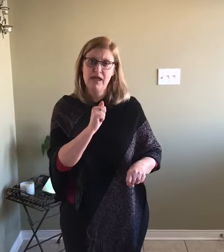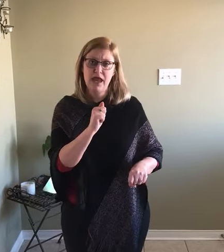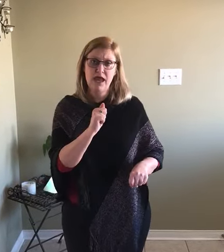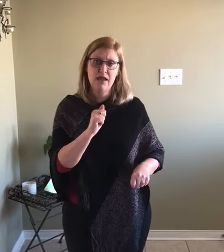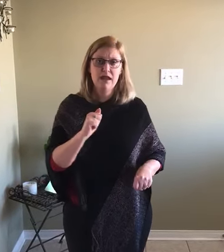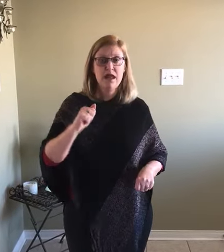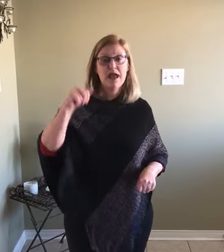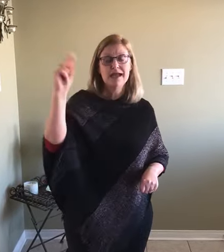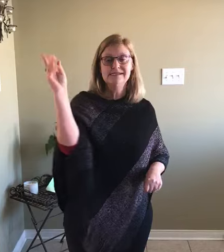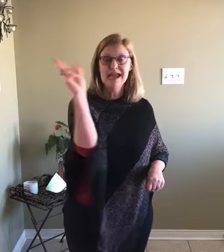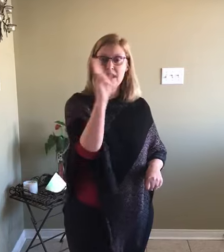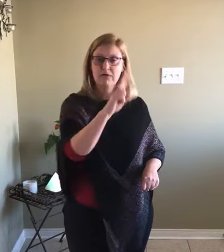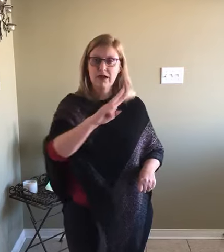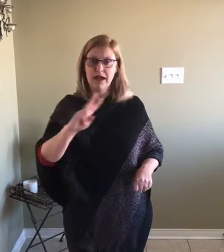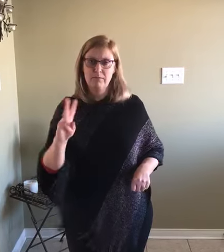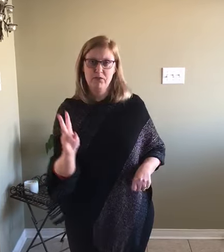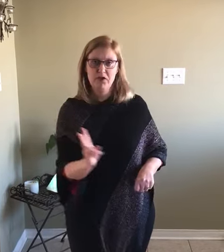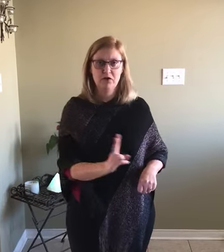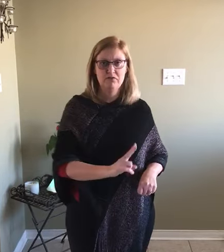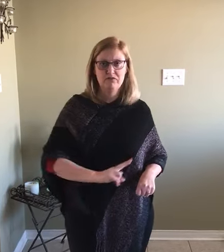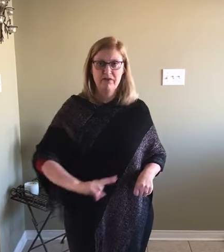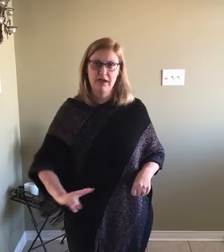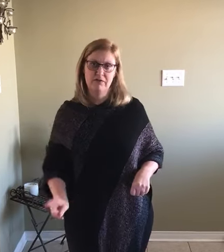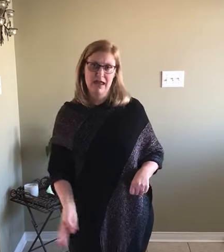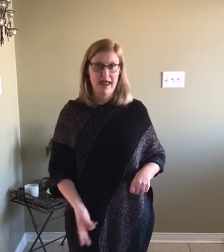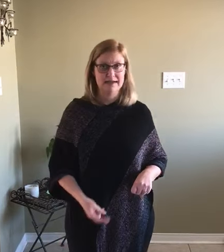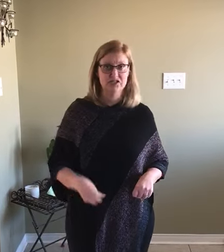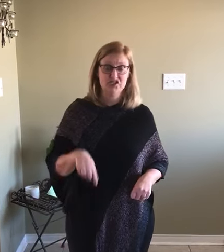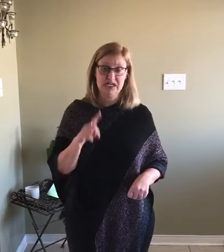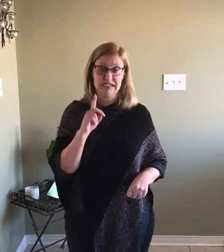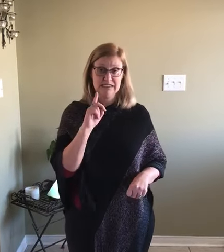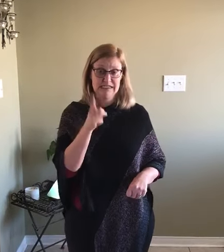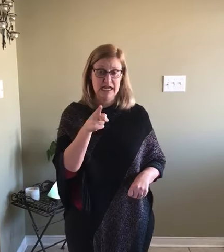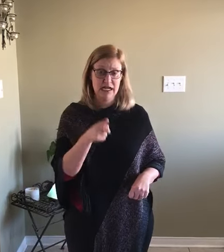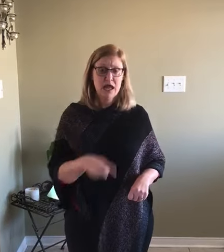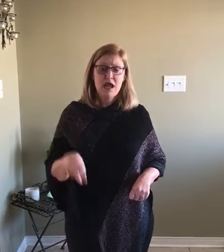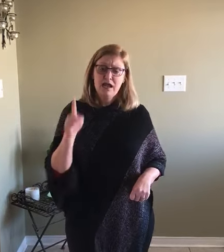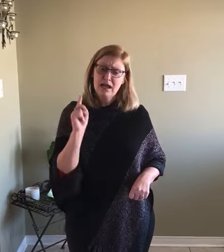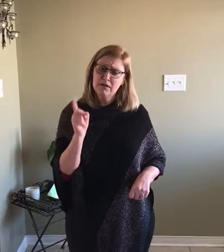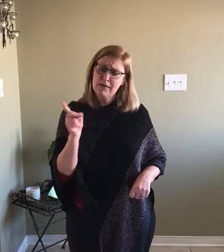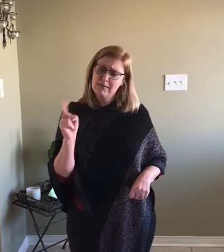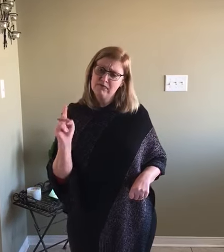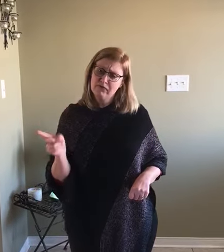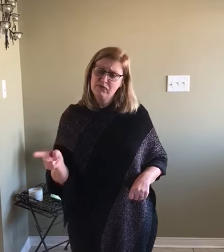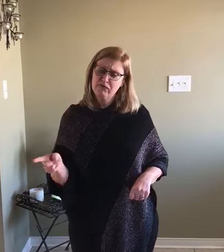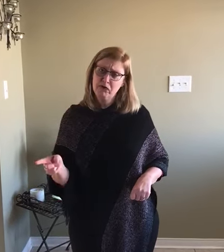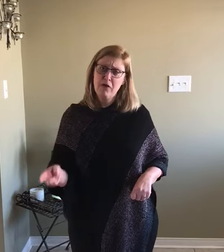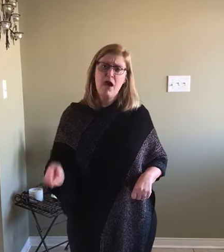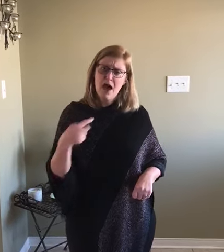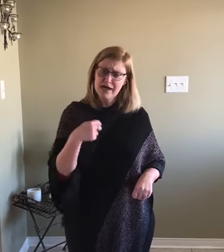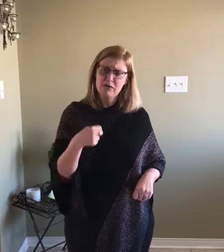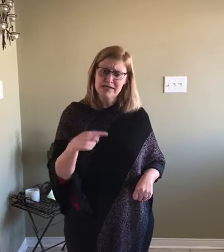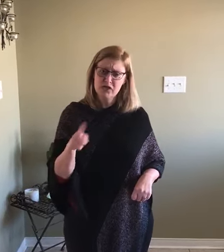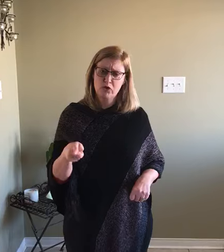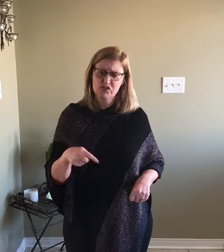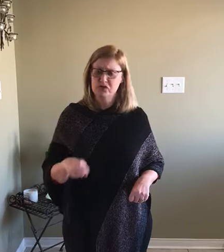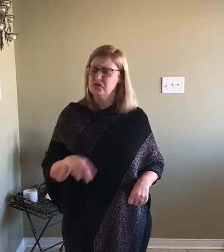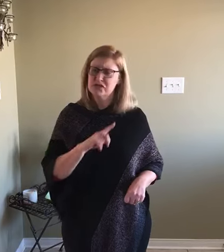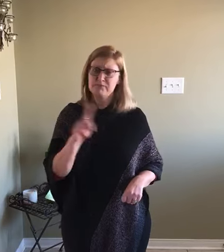the head. And down came the good fairy and she said, Little Rabbit Foo-Foo, I know I told you to stop